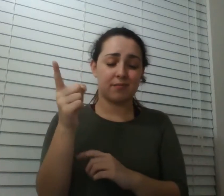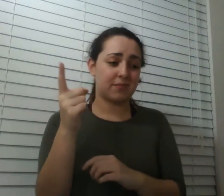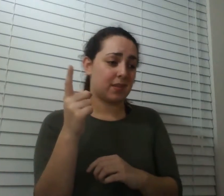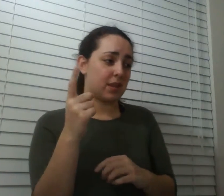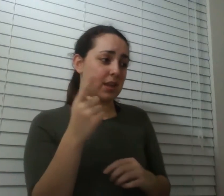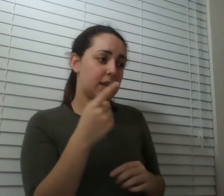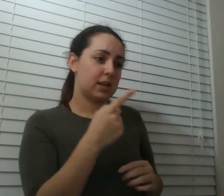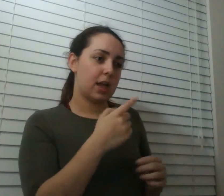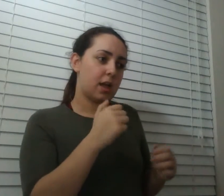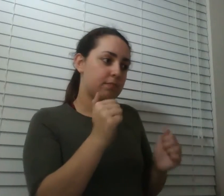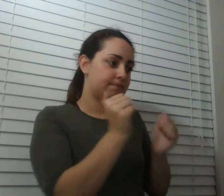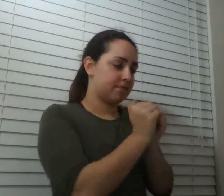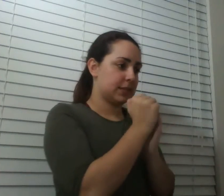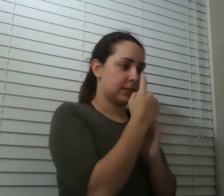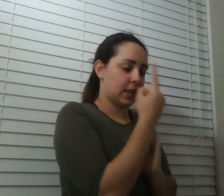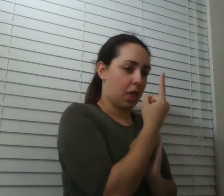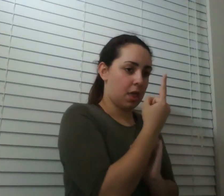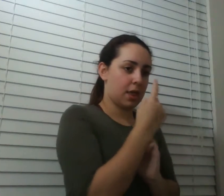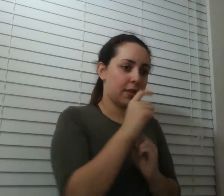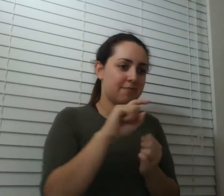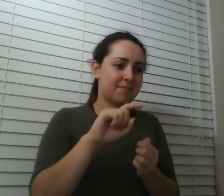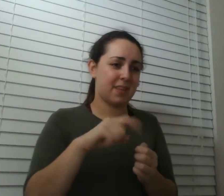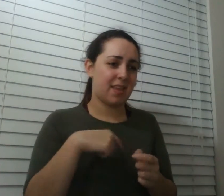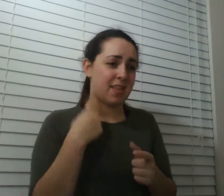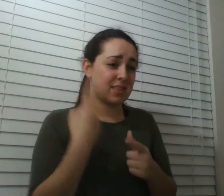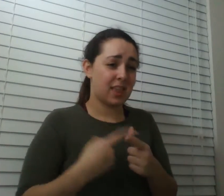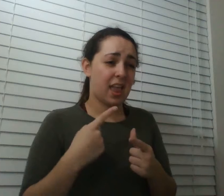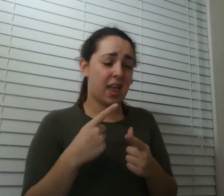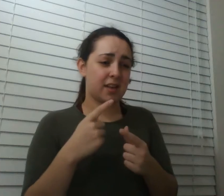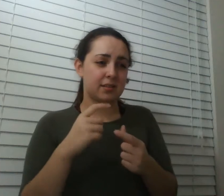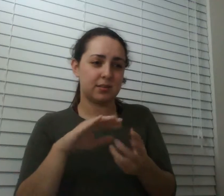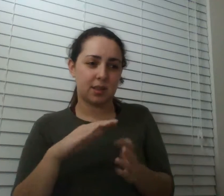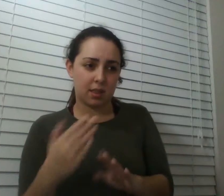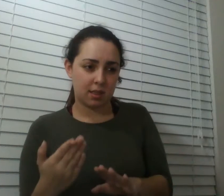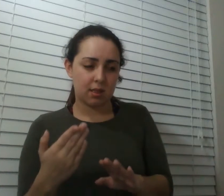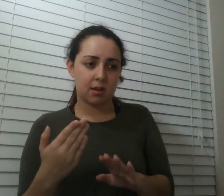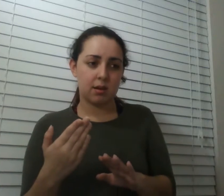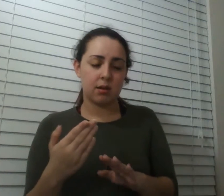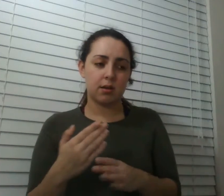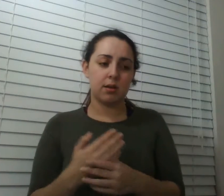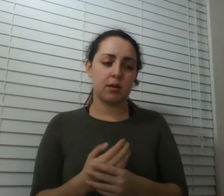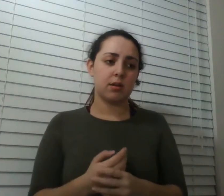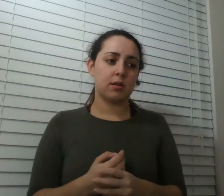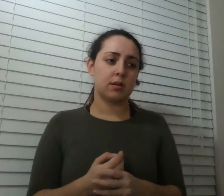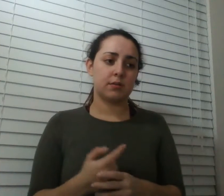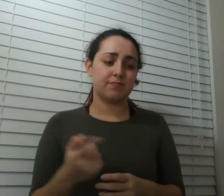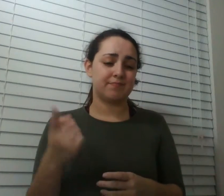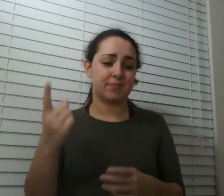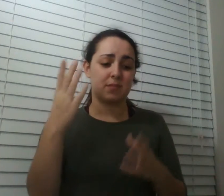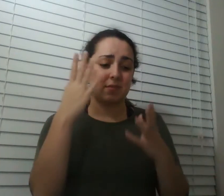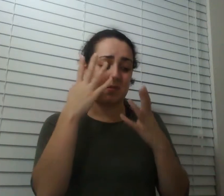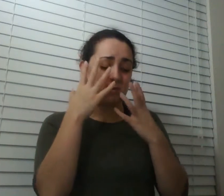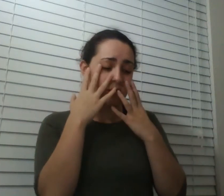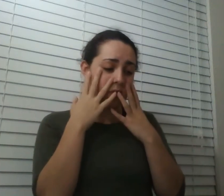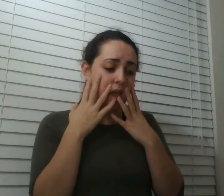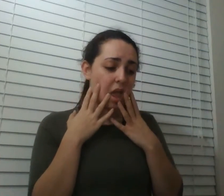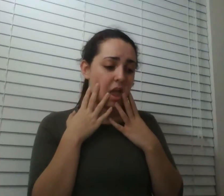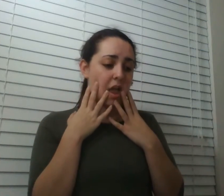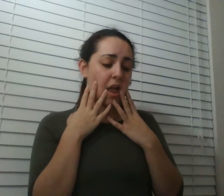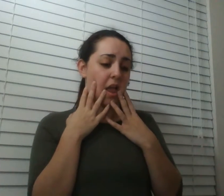dead sadness anguish confusion it was hysterical crying i was in shock they never found his